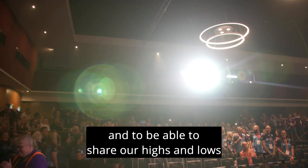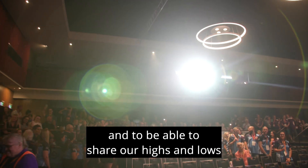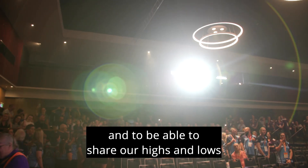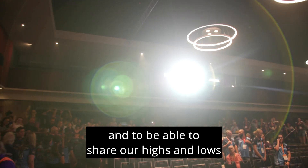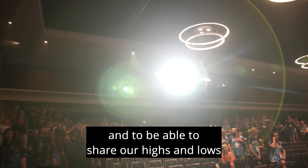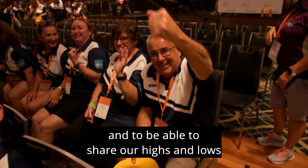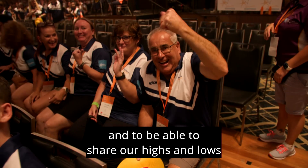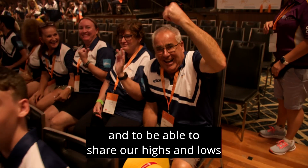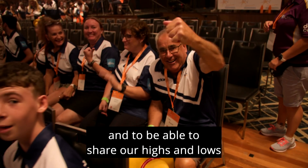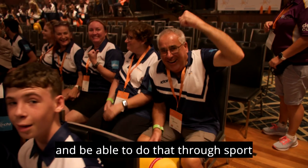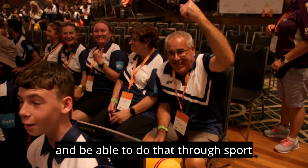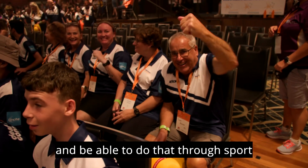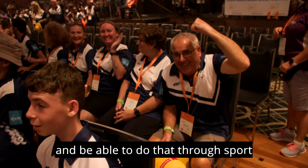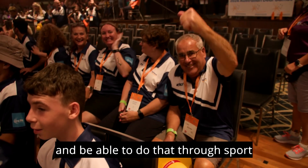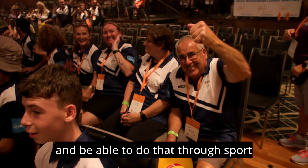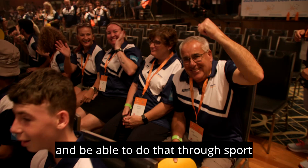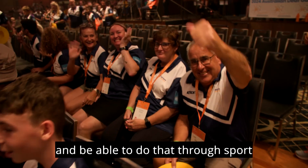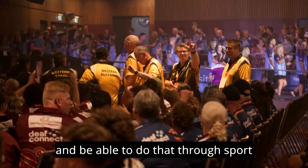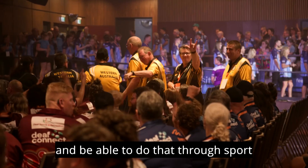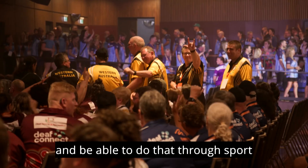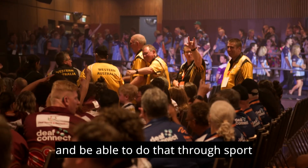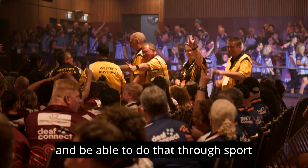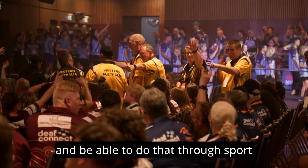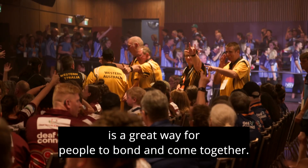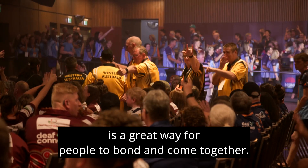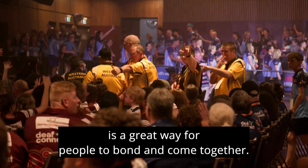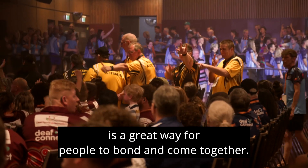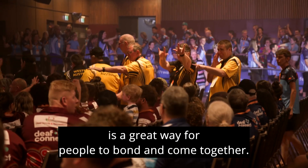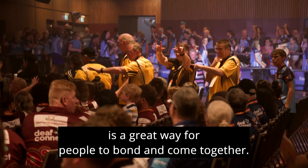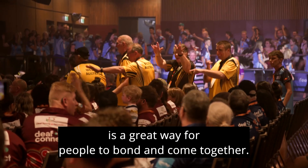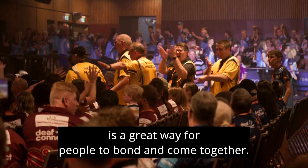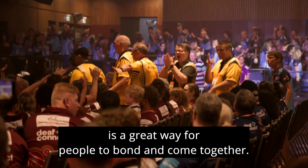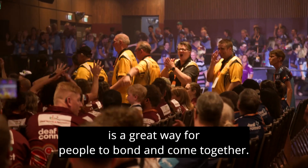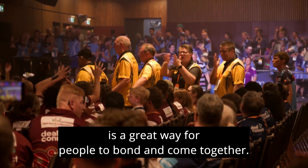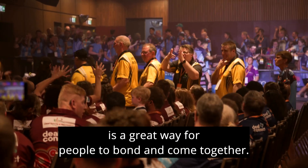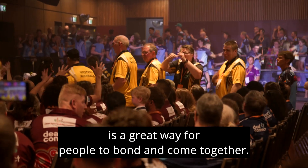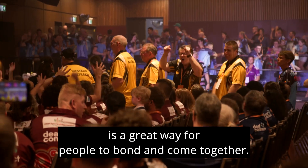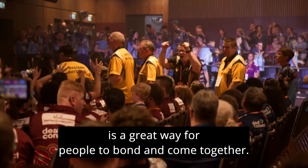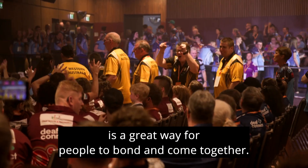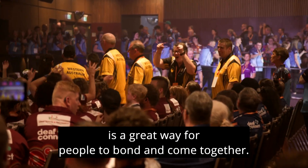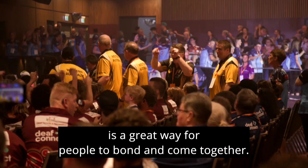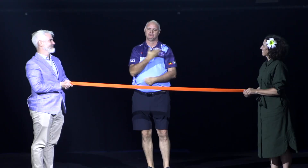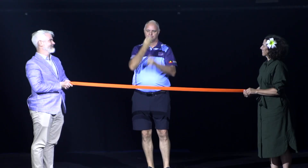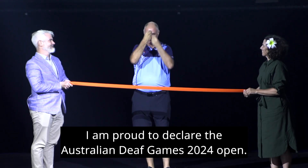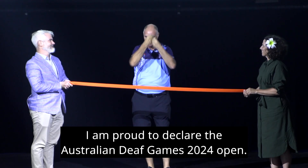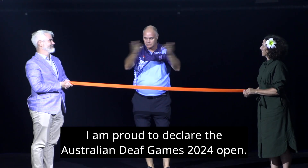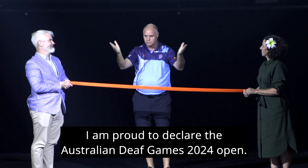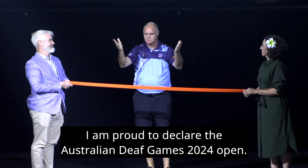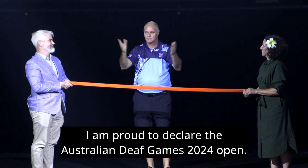you know, our highs and lows and be able to do that through sport is a great way for people to bond and come together. I am